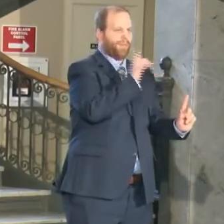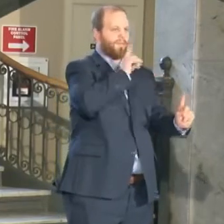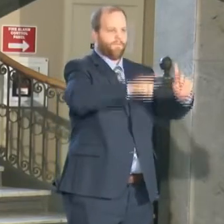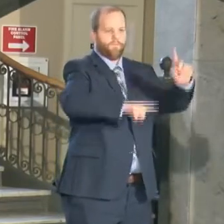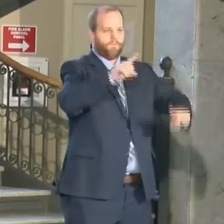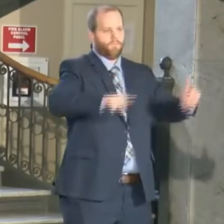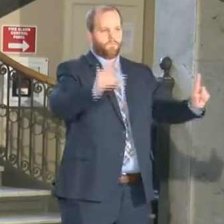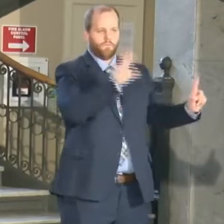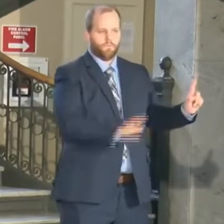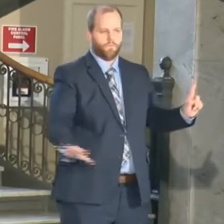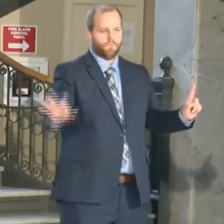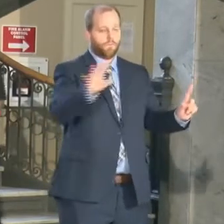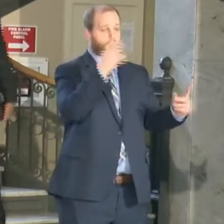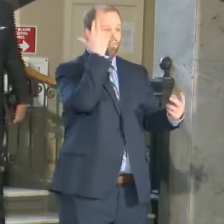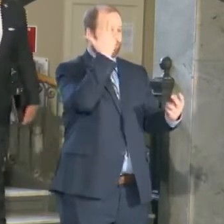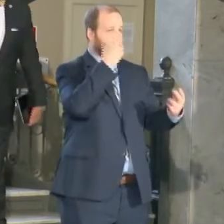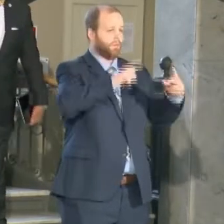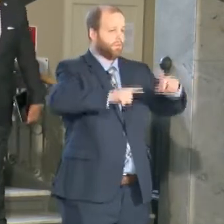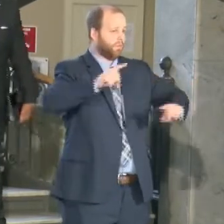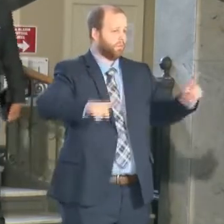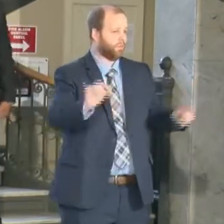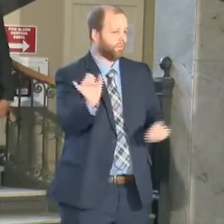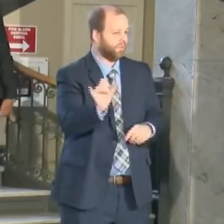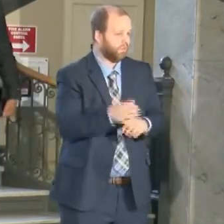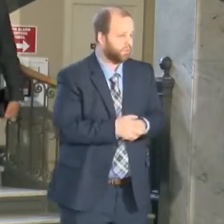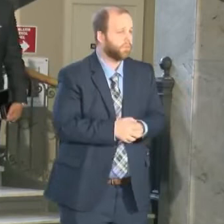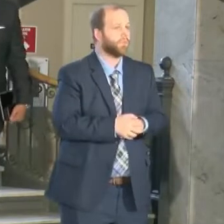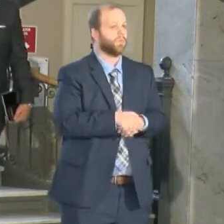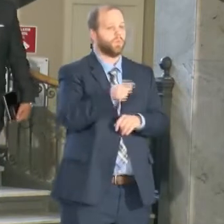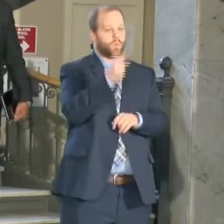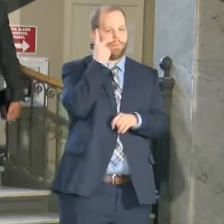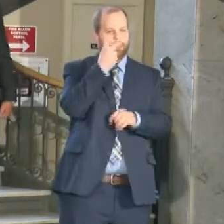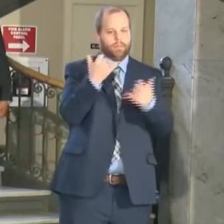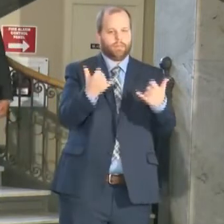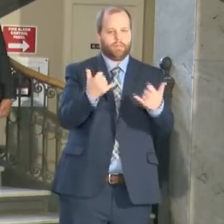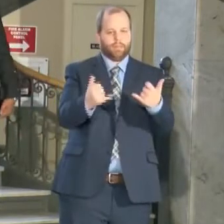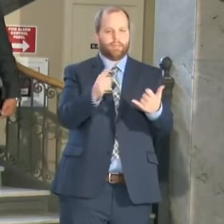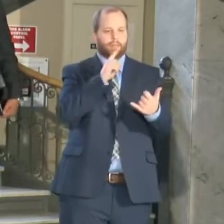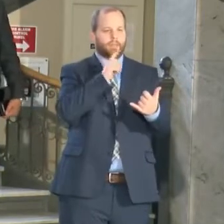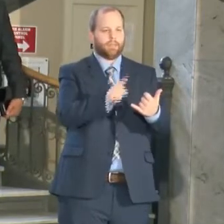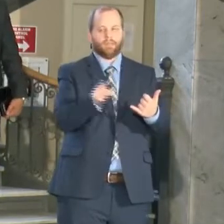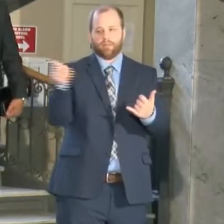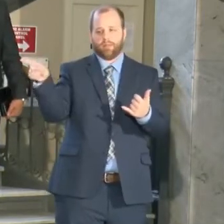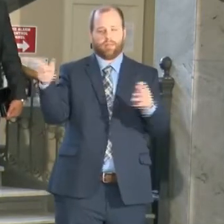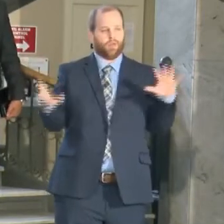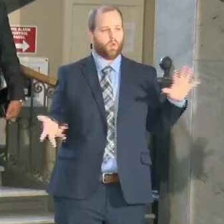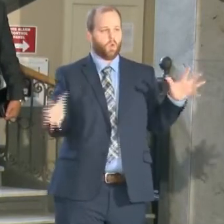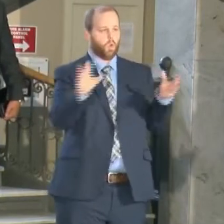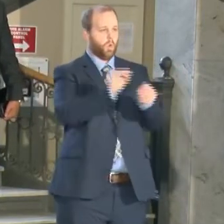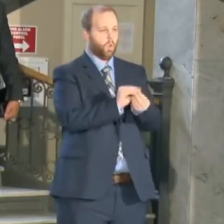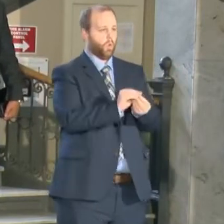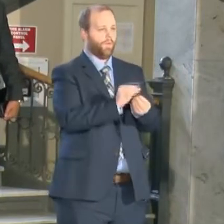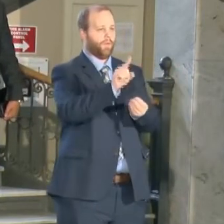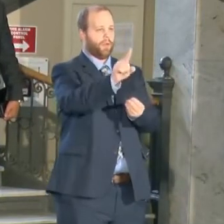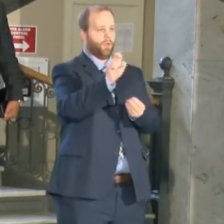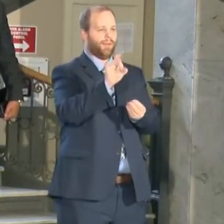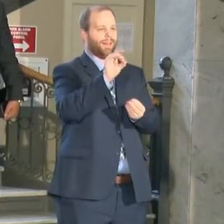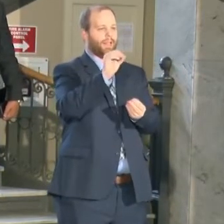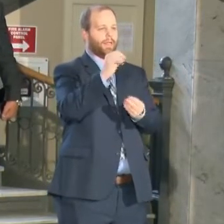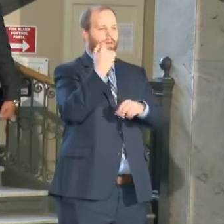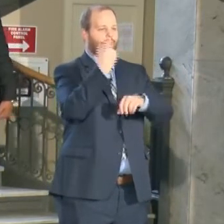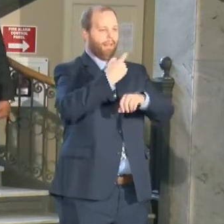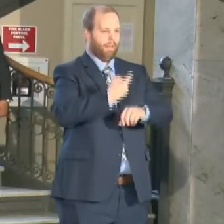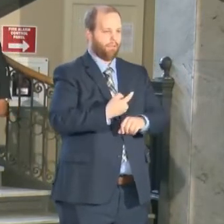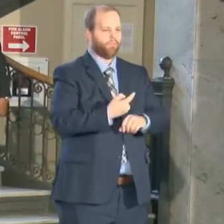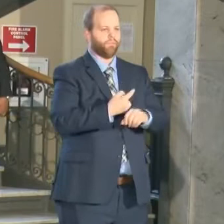and various reasons cause this. What you're seeing now is 180 day window. So we looked at,